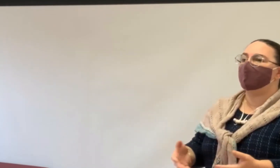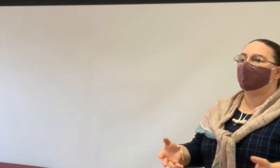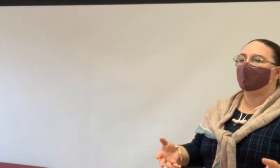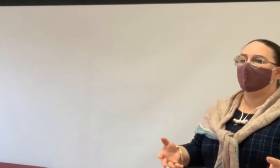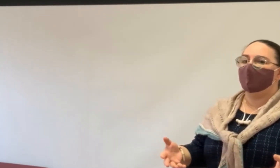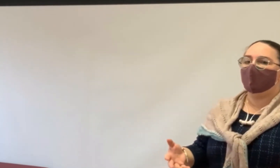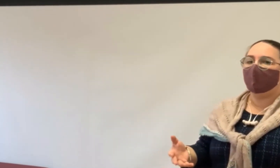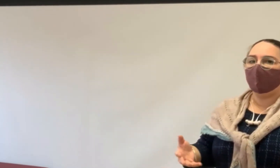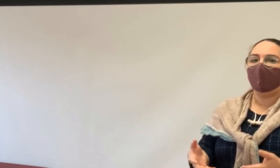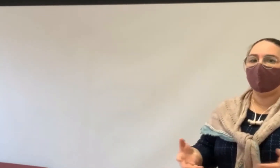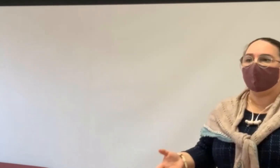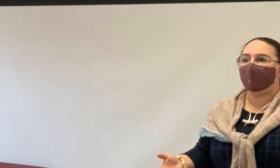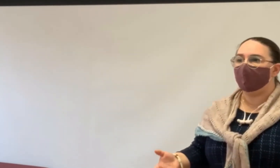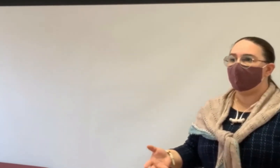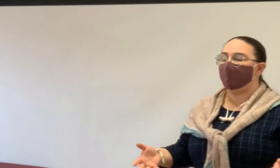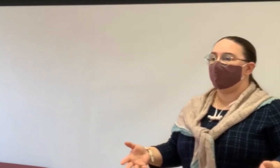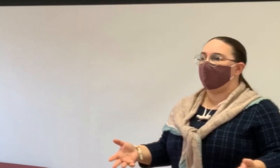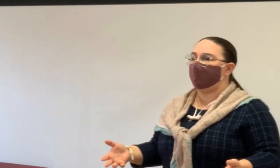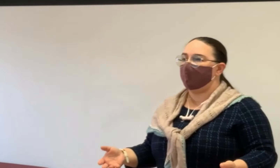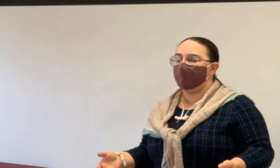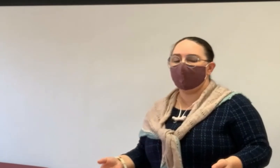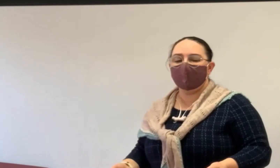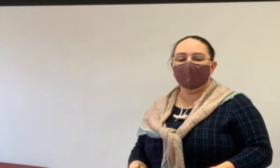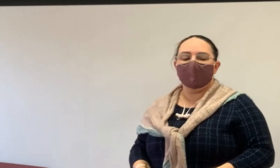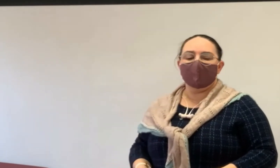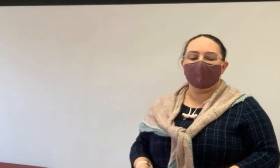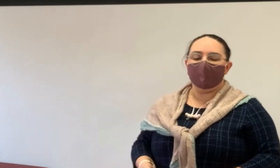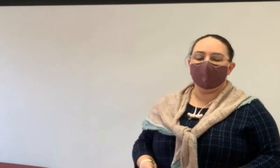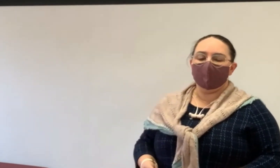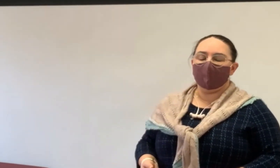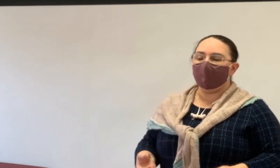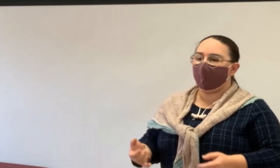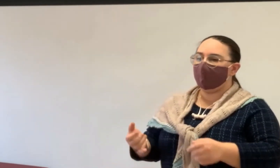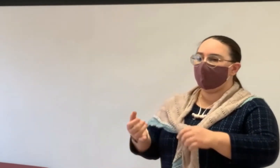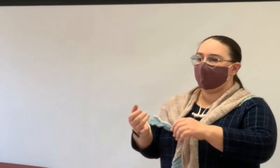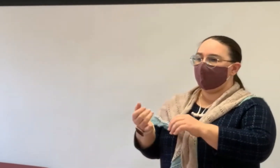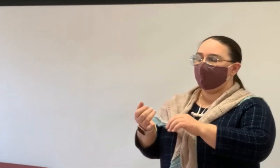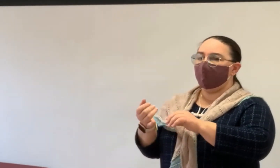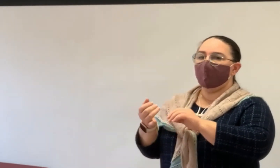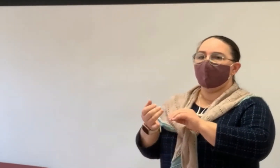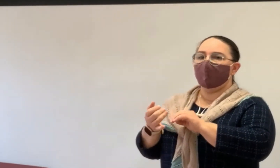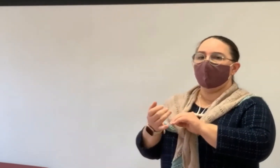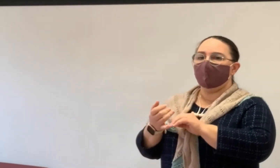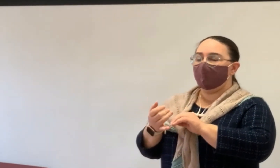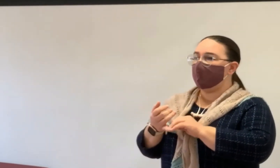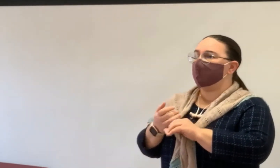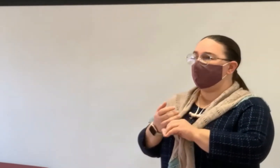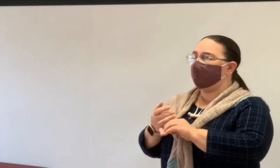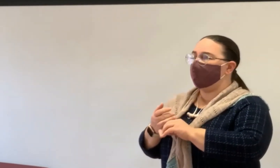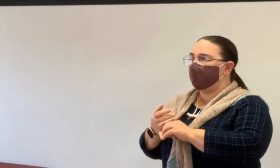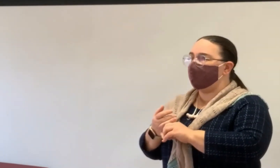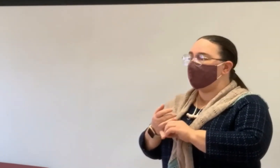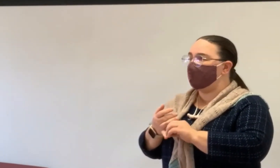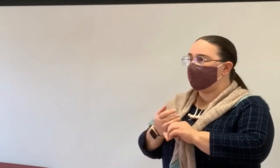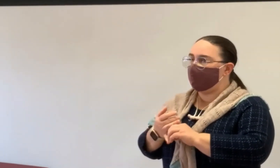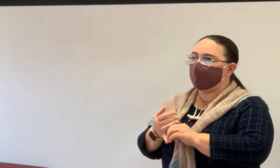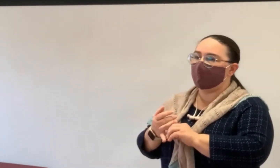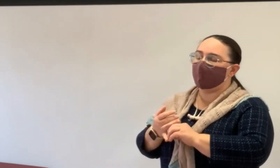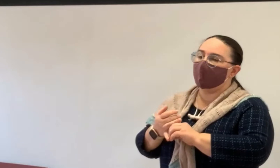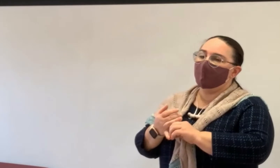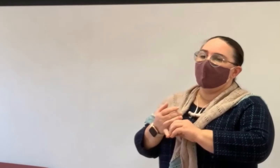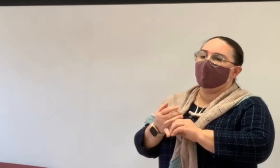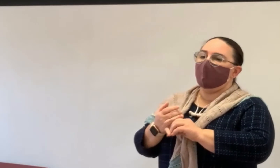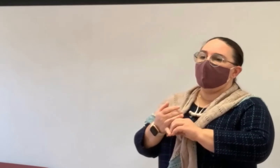comfortable you are in your property. And that's, you know, physical comfort, you know, with the